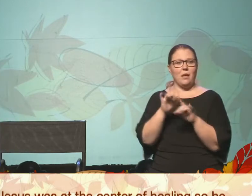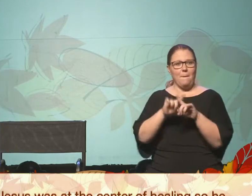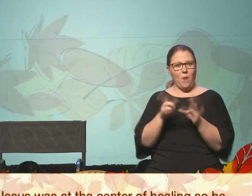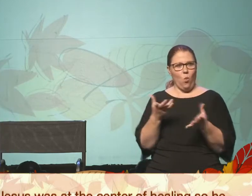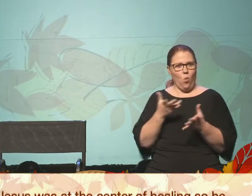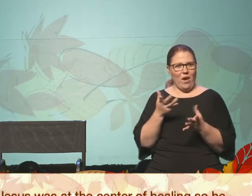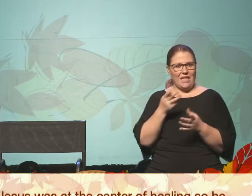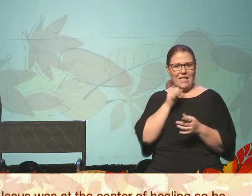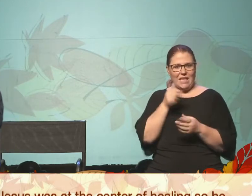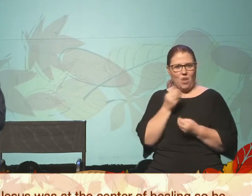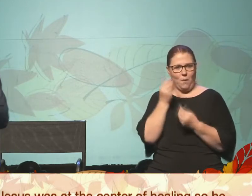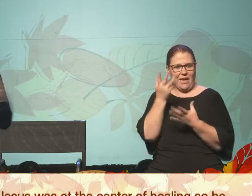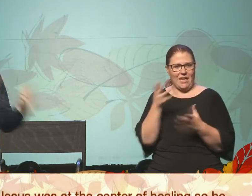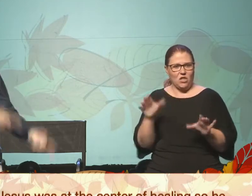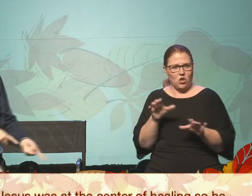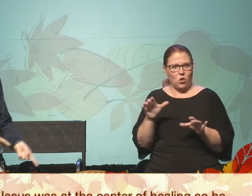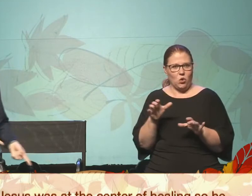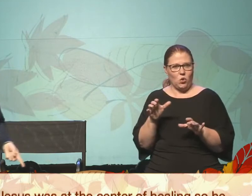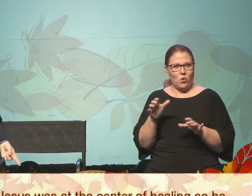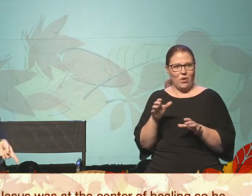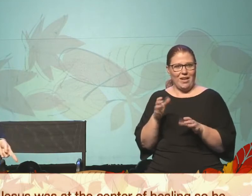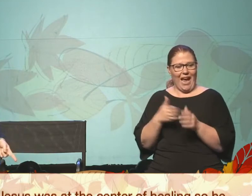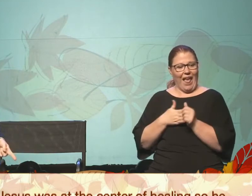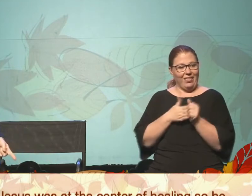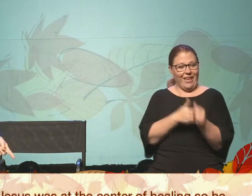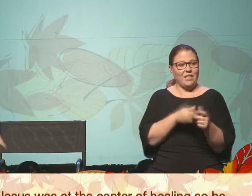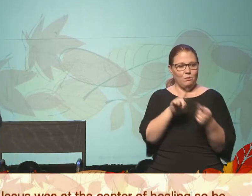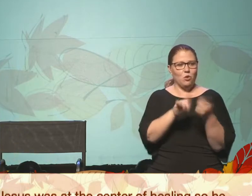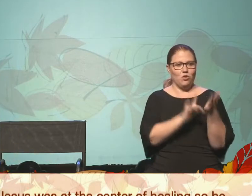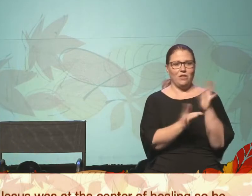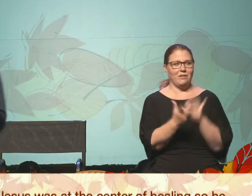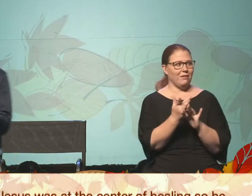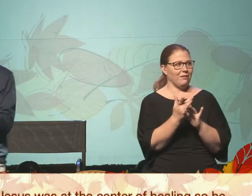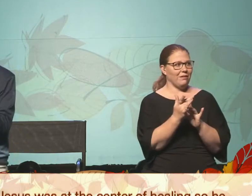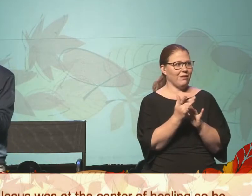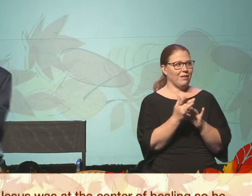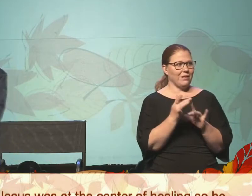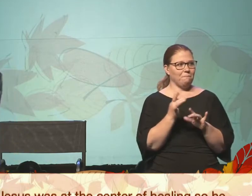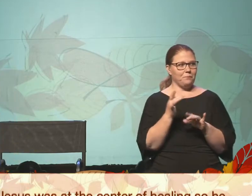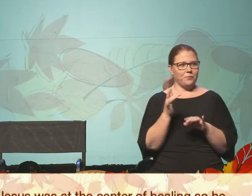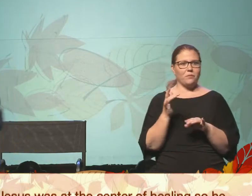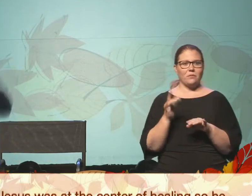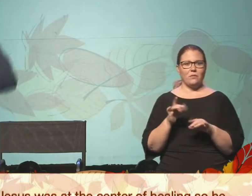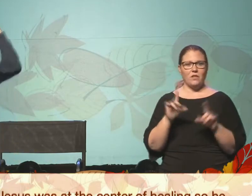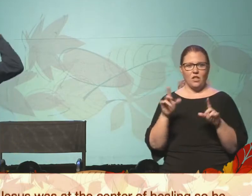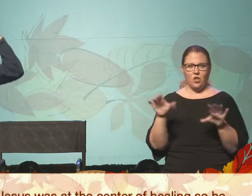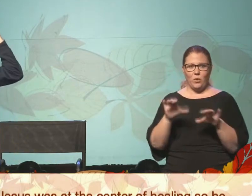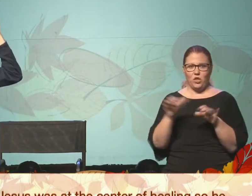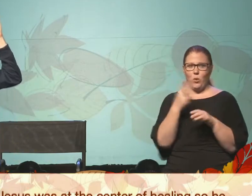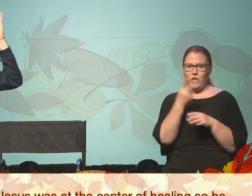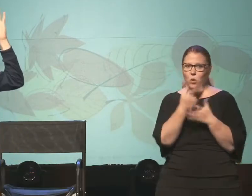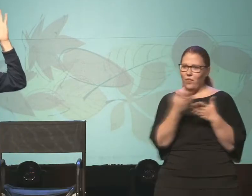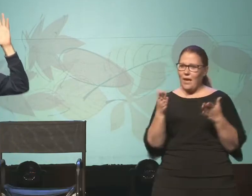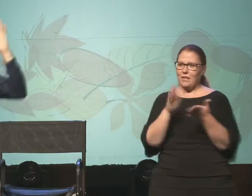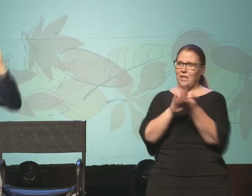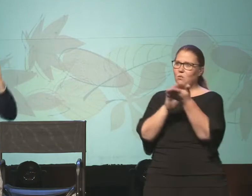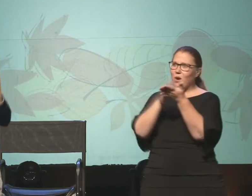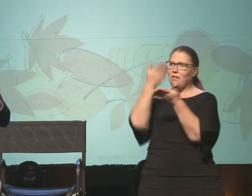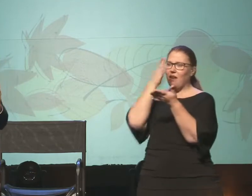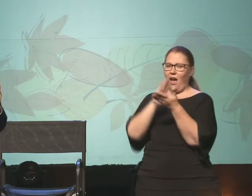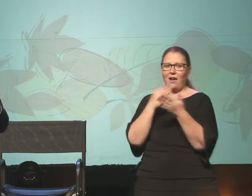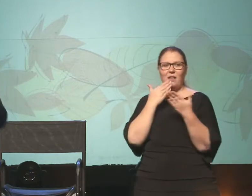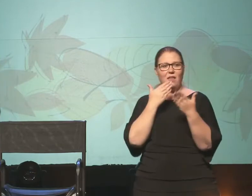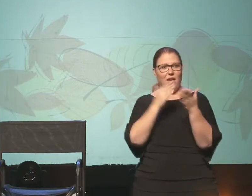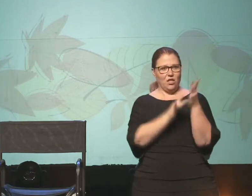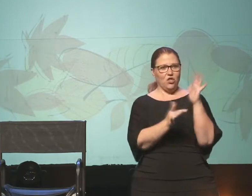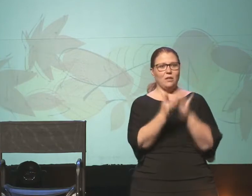Jesus do? It brings him to Jesus. Right? So he turns around and he's doing two things. He's praising God and he's thanking